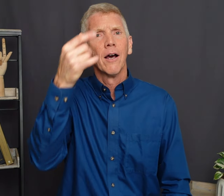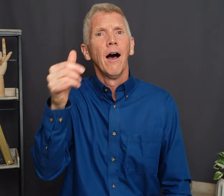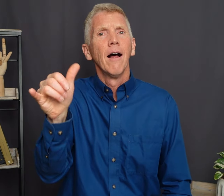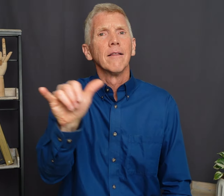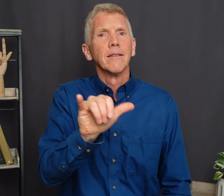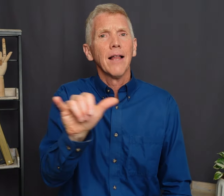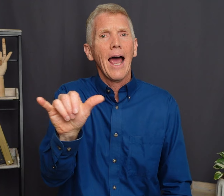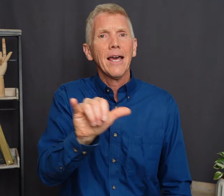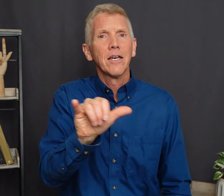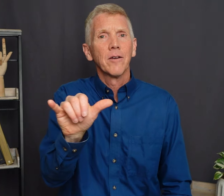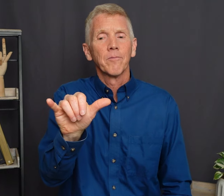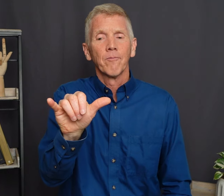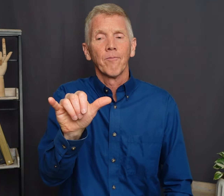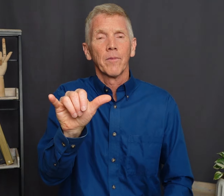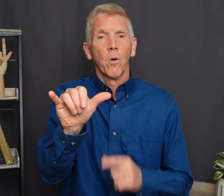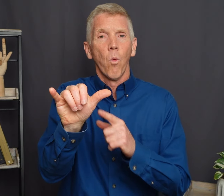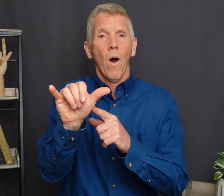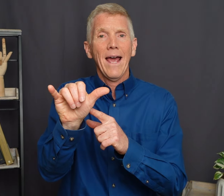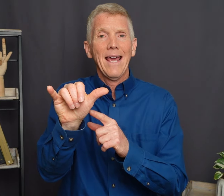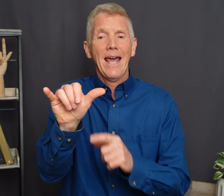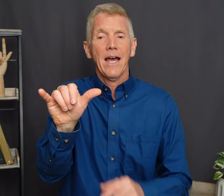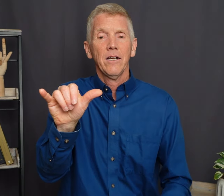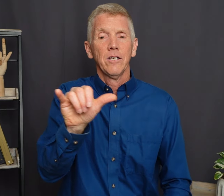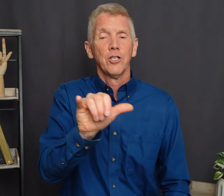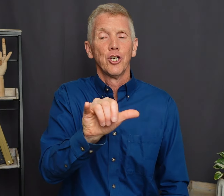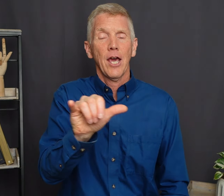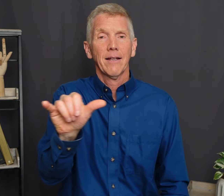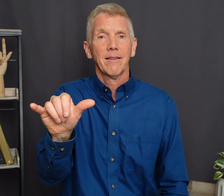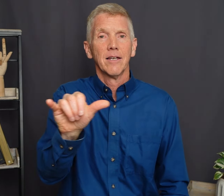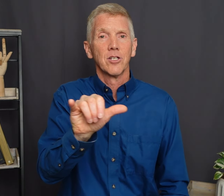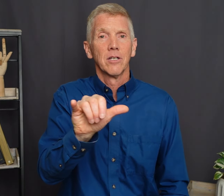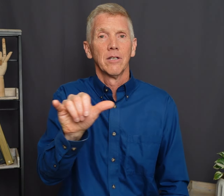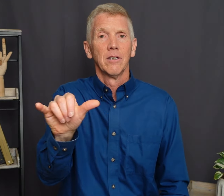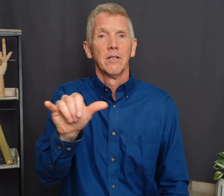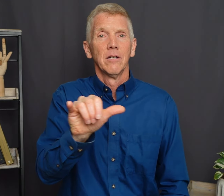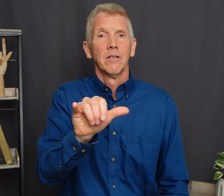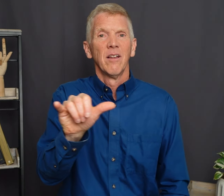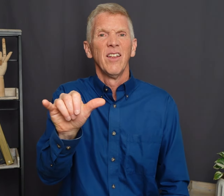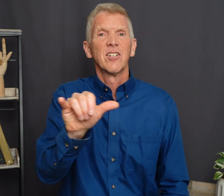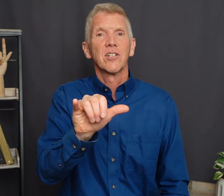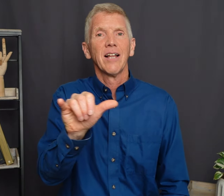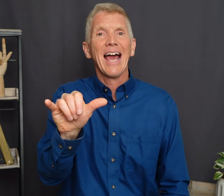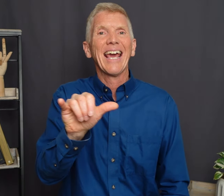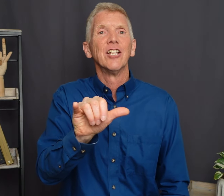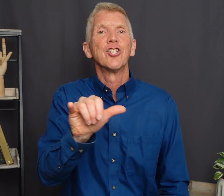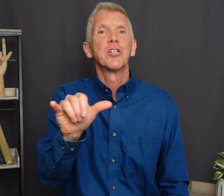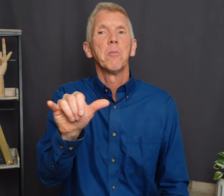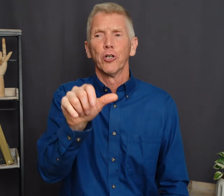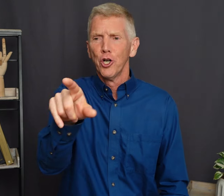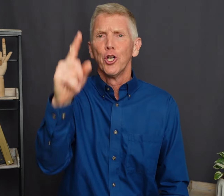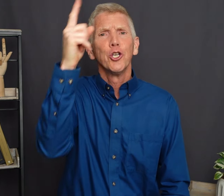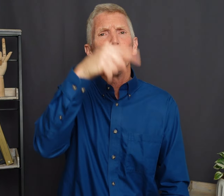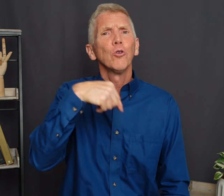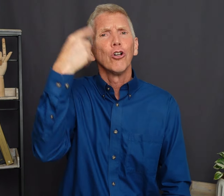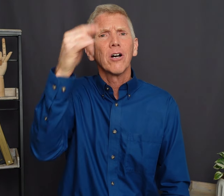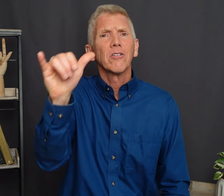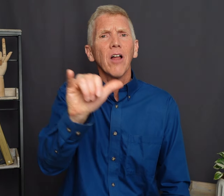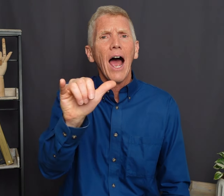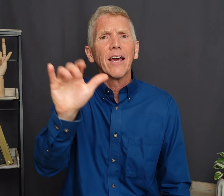like White hand You shake it like this This is like and similar You look like